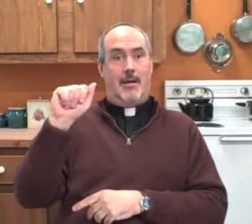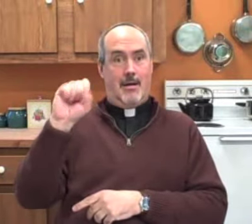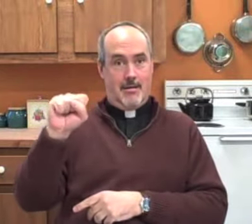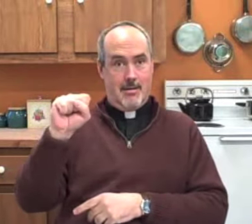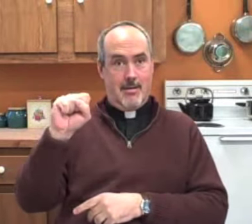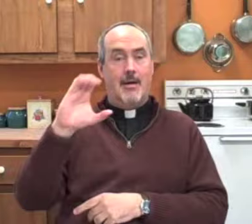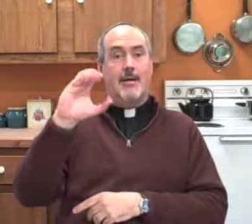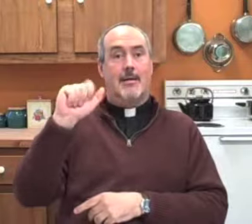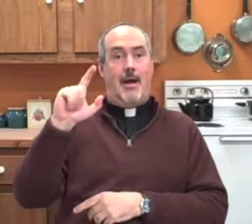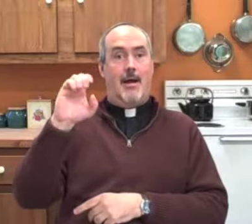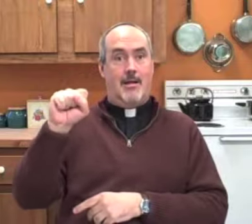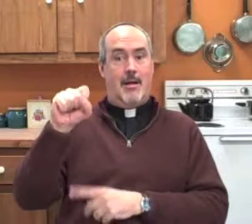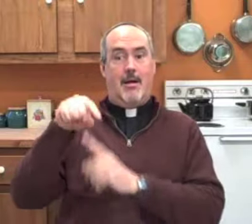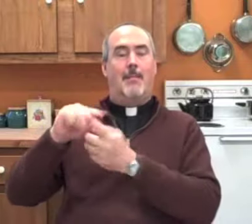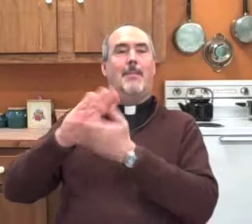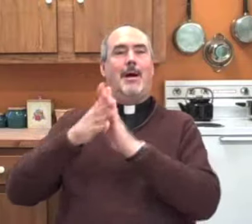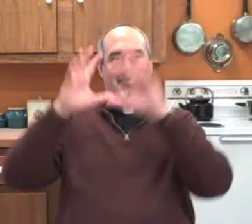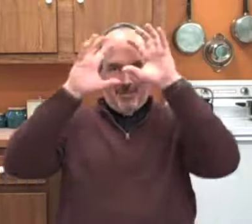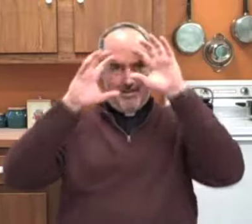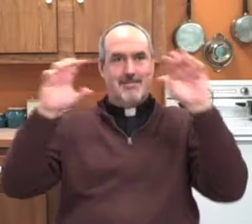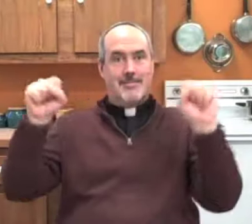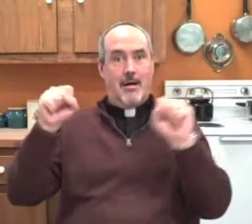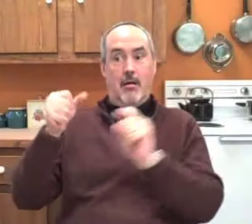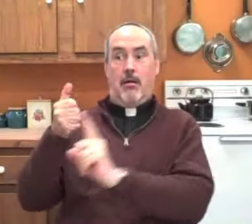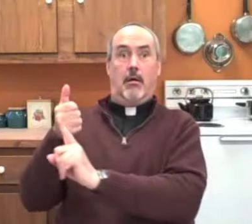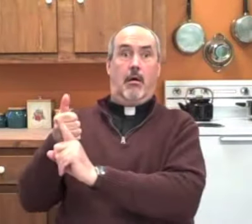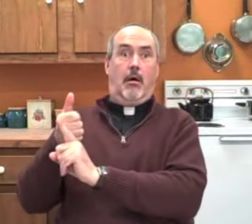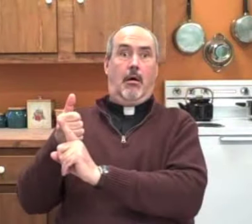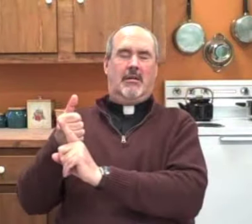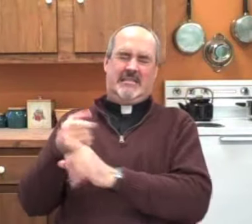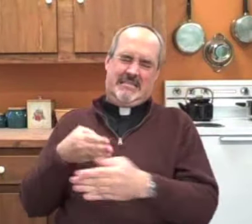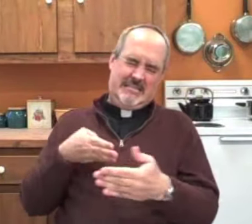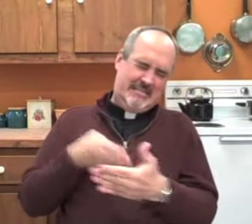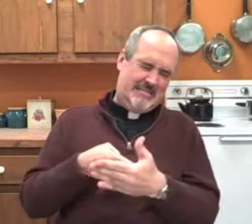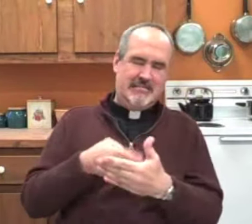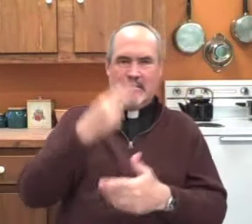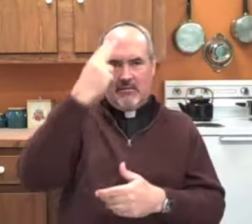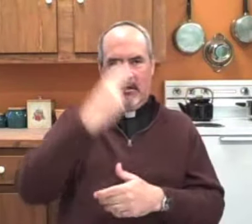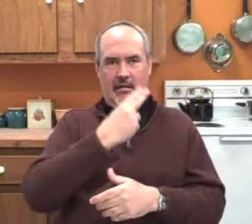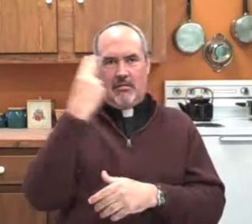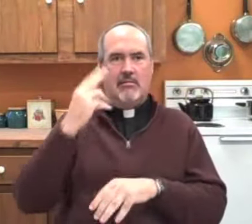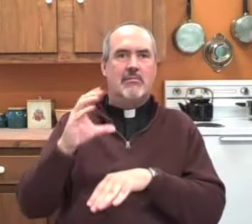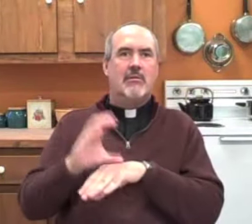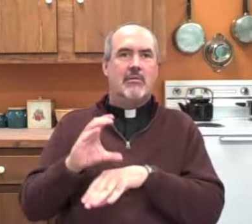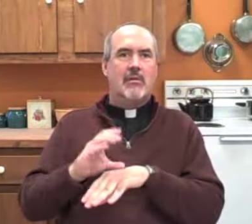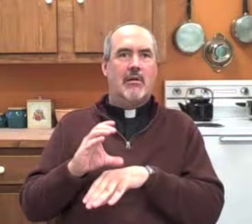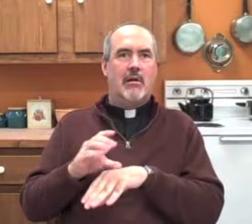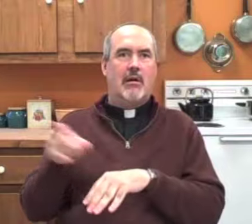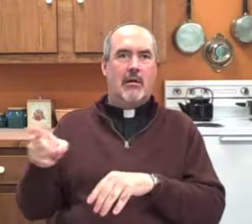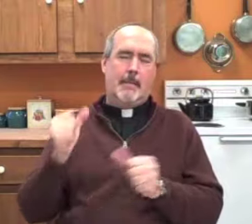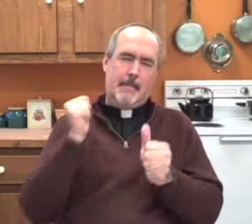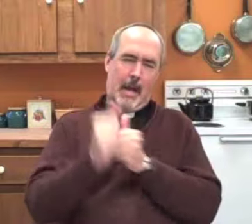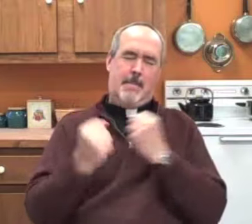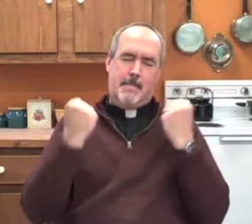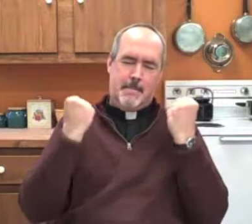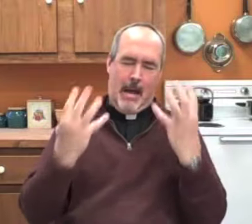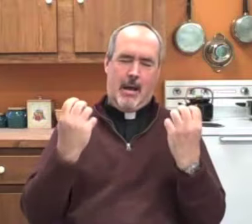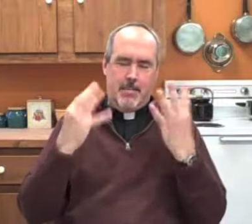Maria was born in She against the Catholic